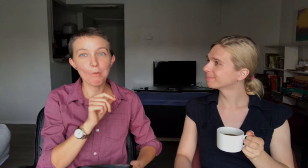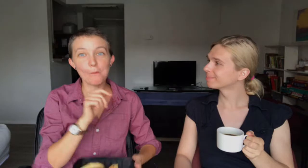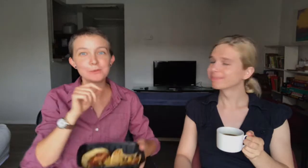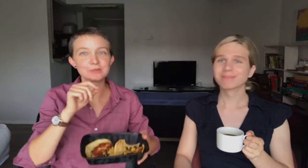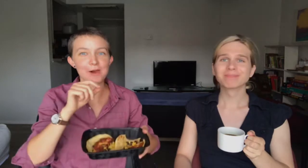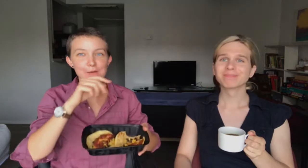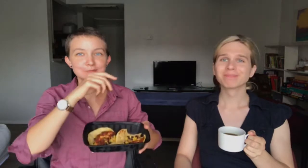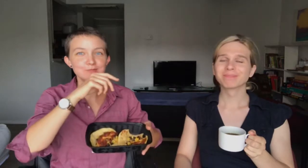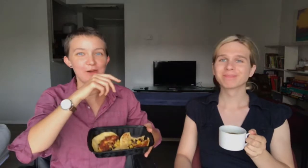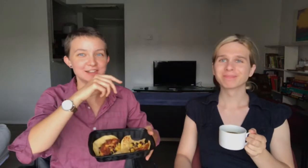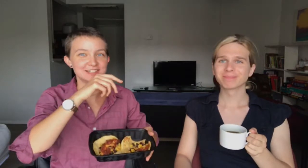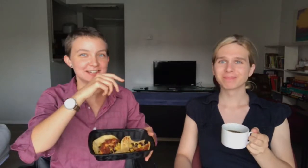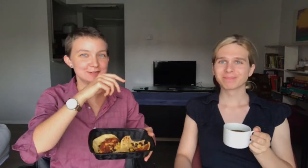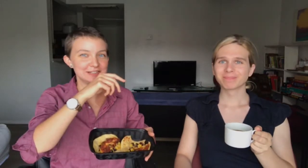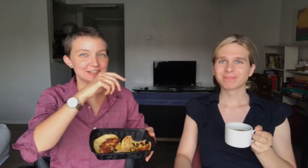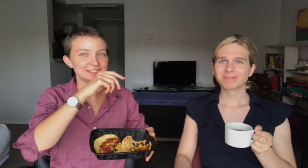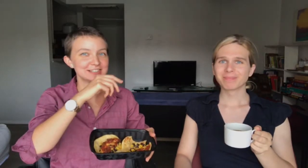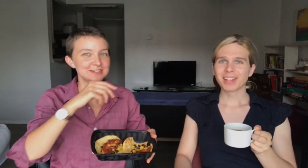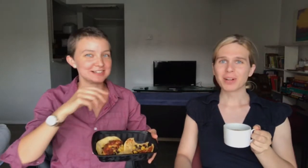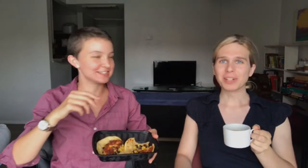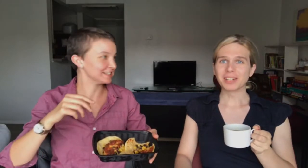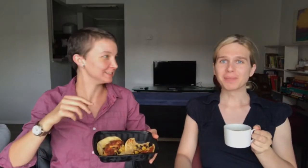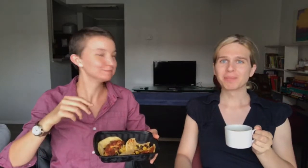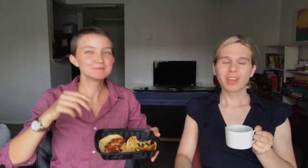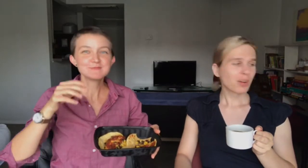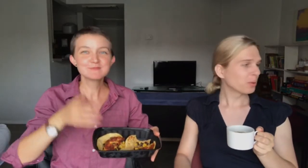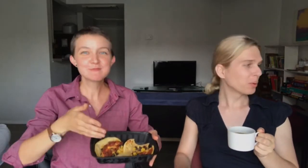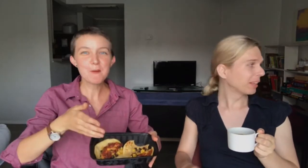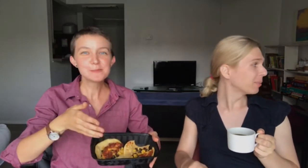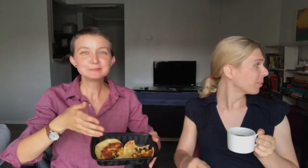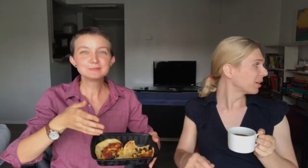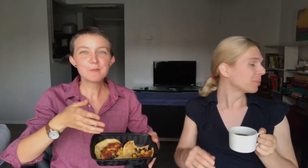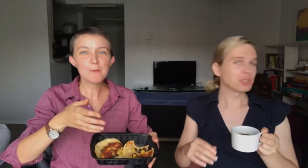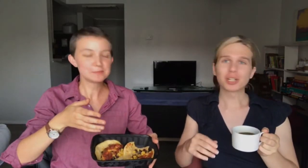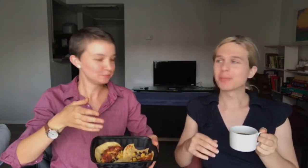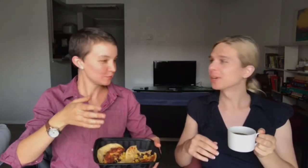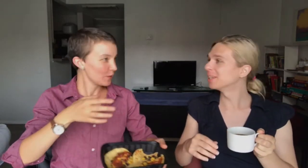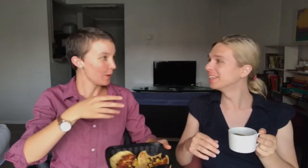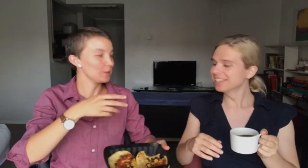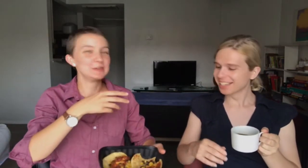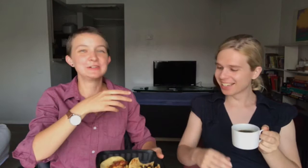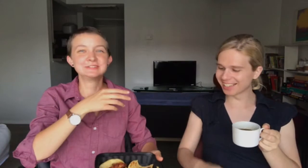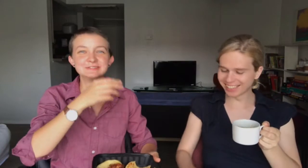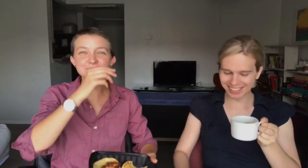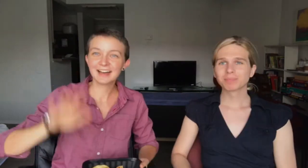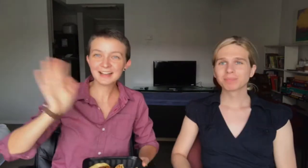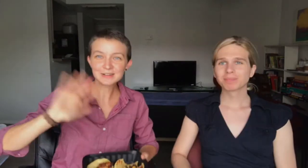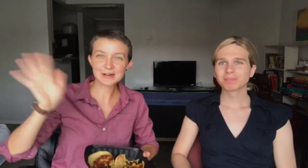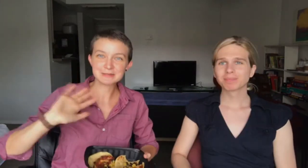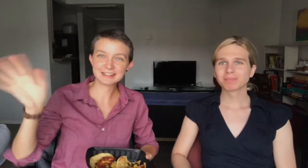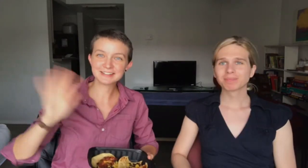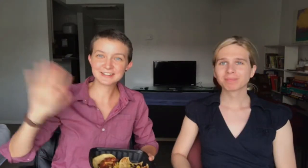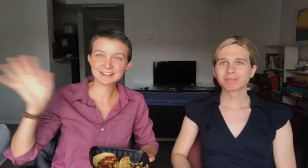Oh, how Austinite we look. Look how Austin-y. Oh, wait, let me get my Tupper Chica bottle. Oh, no. Hello, Epic Hero.